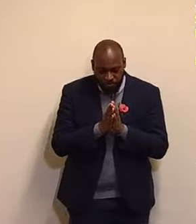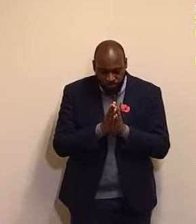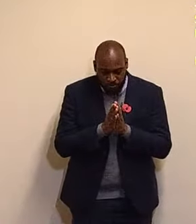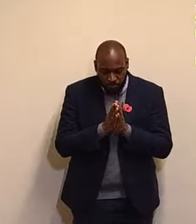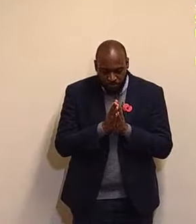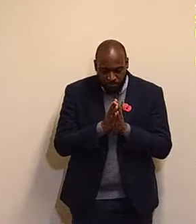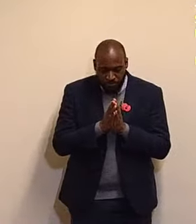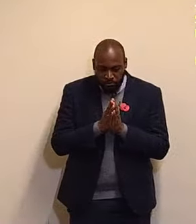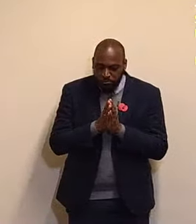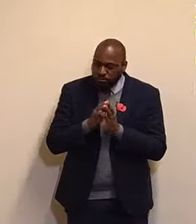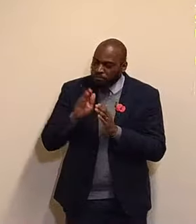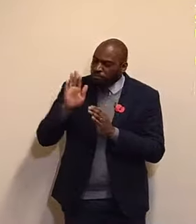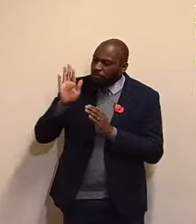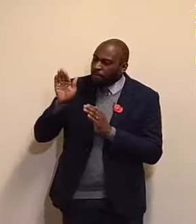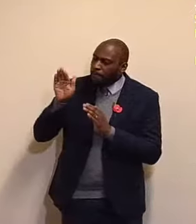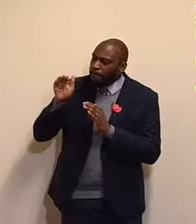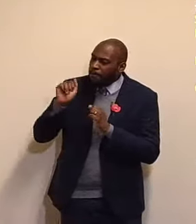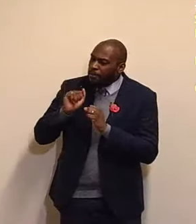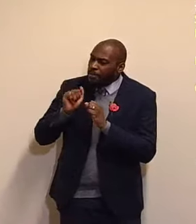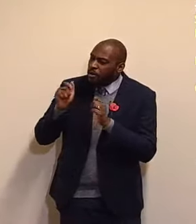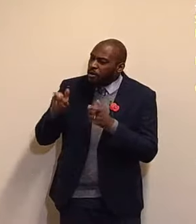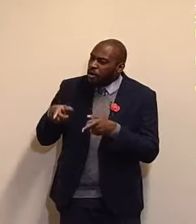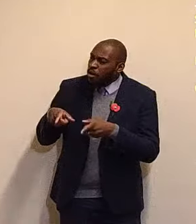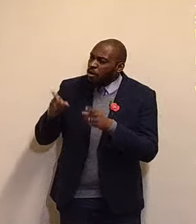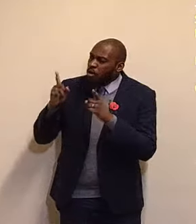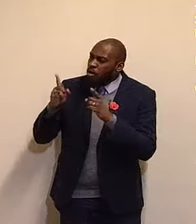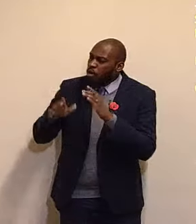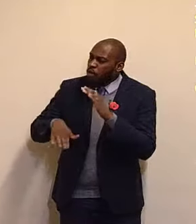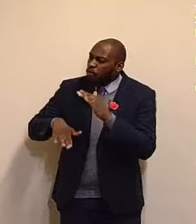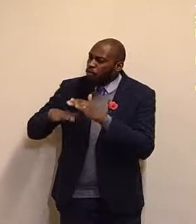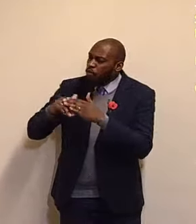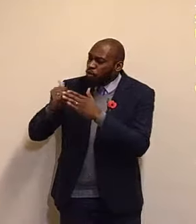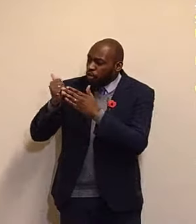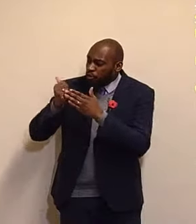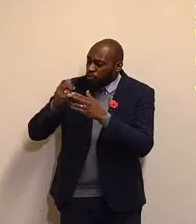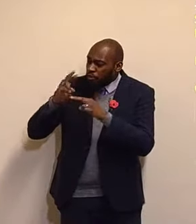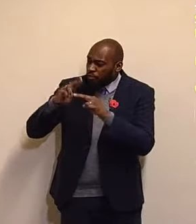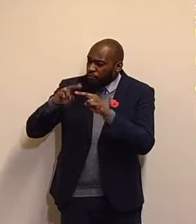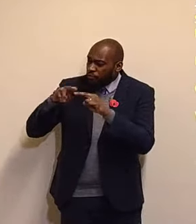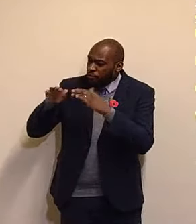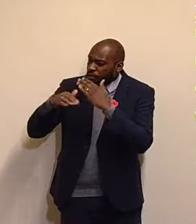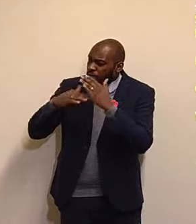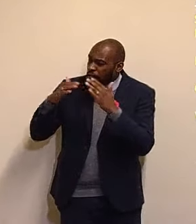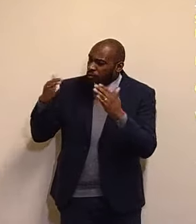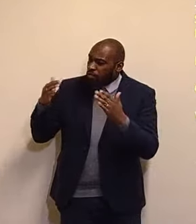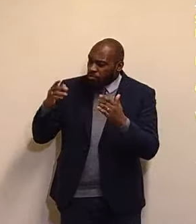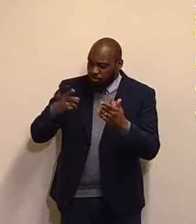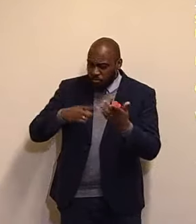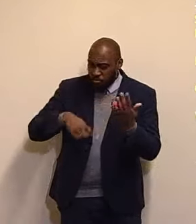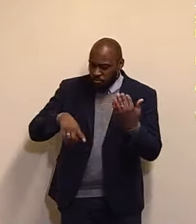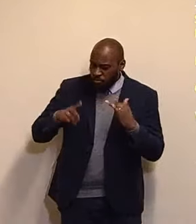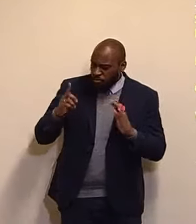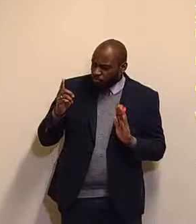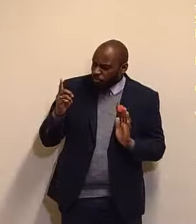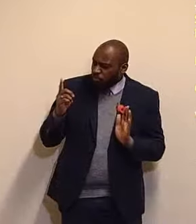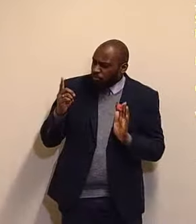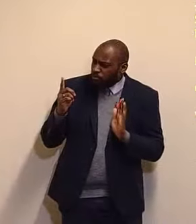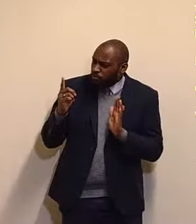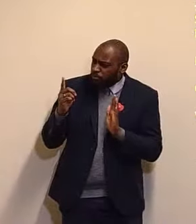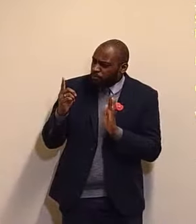Our gracious Lord and heavenly Father, O Lord, we come before thee. We come in the name